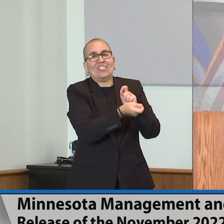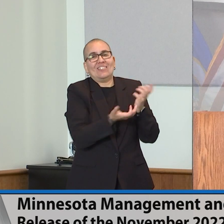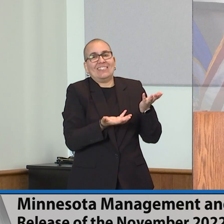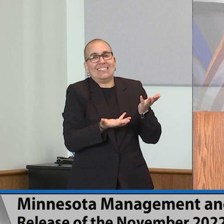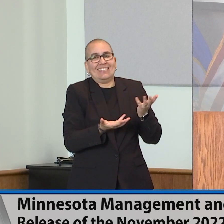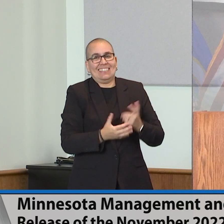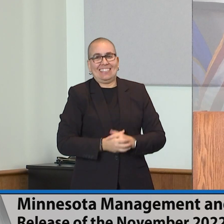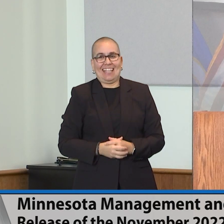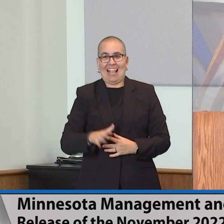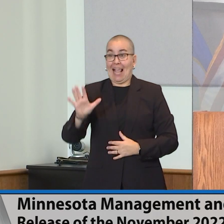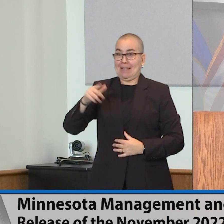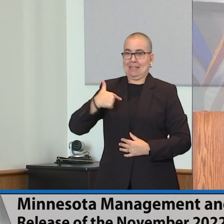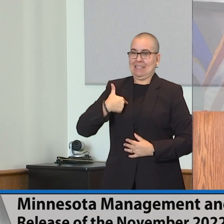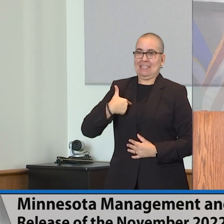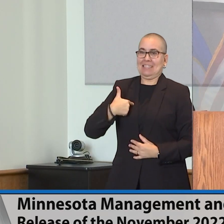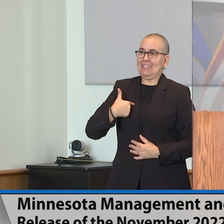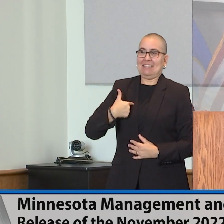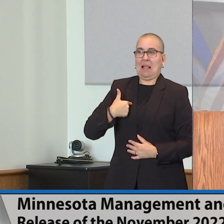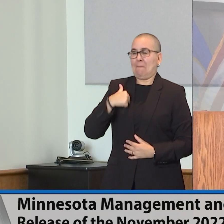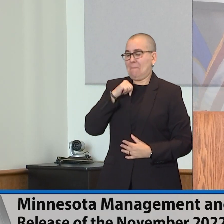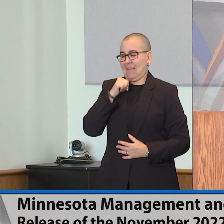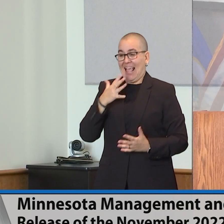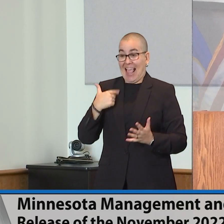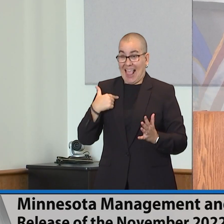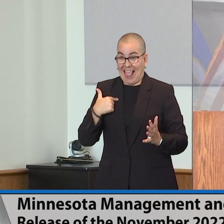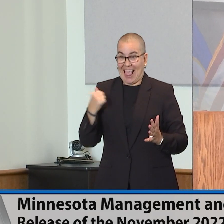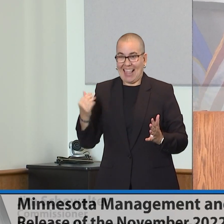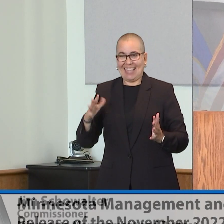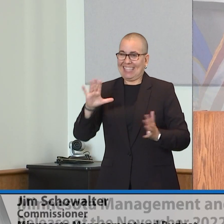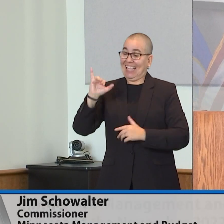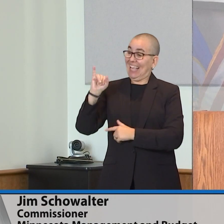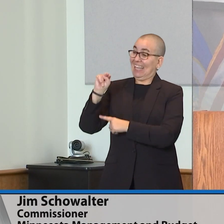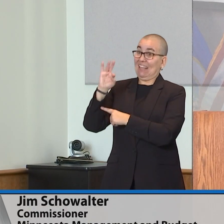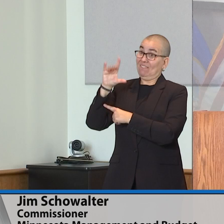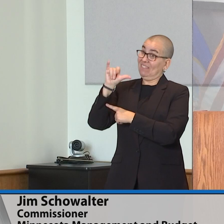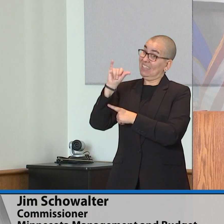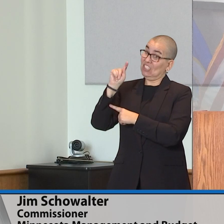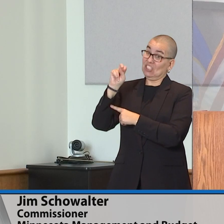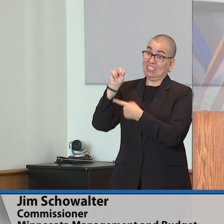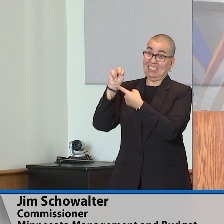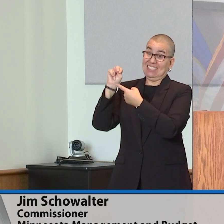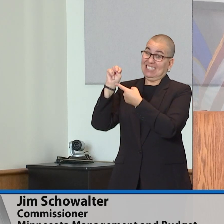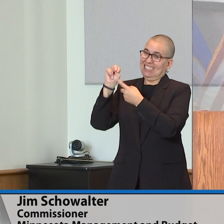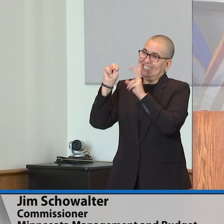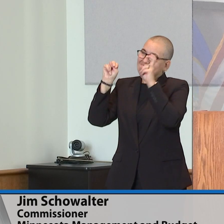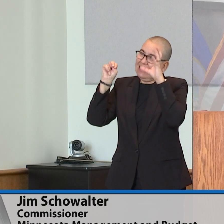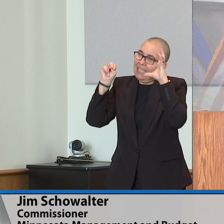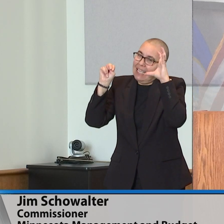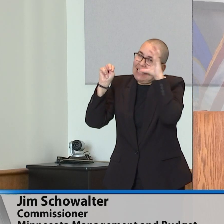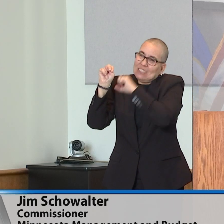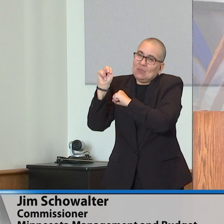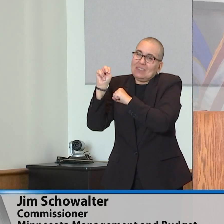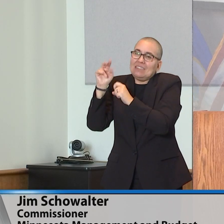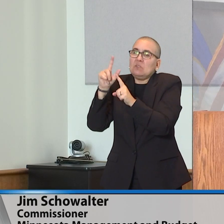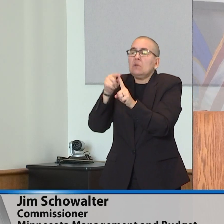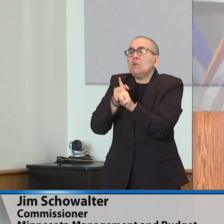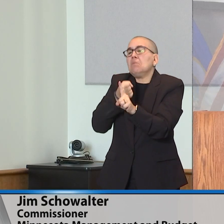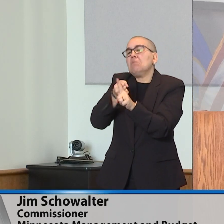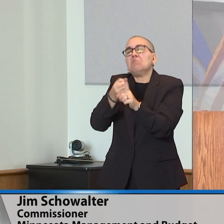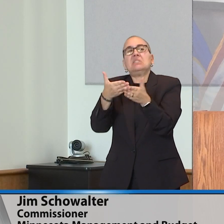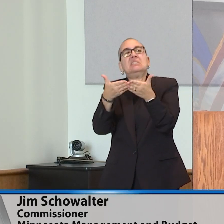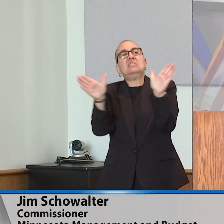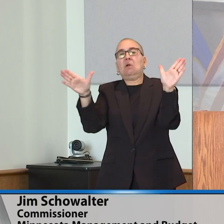question. The inflation line there shows the estimated impact of general inflation in those years. So based upon the